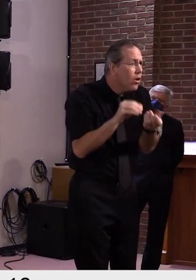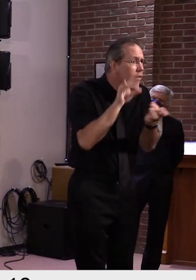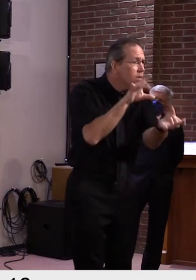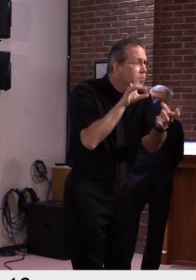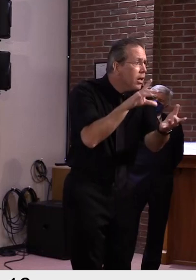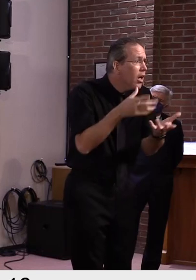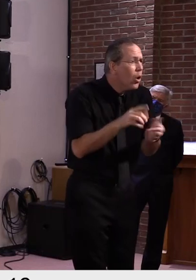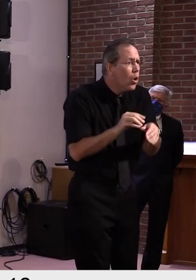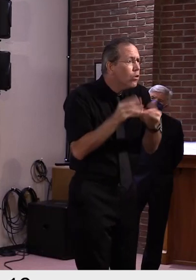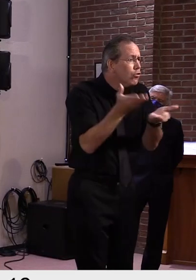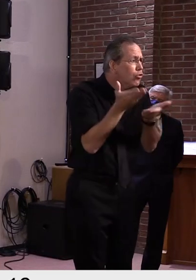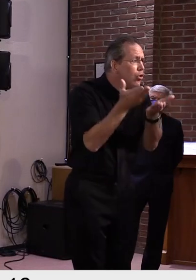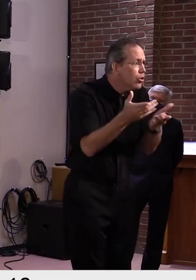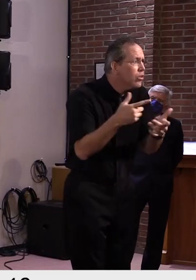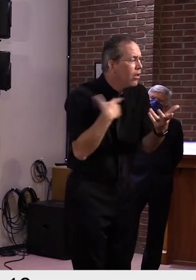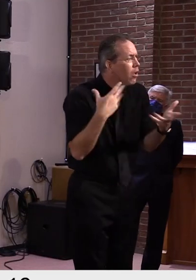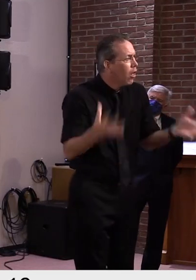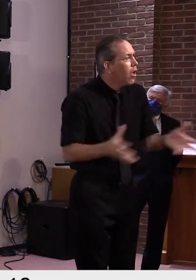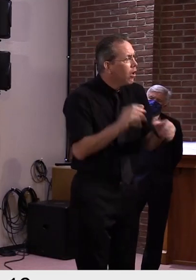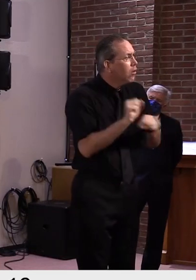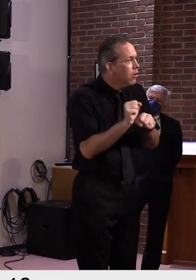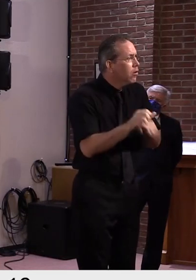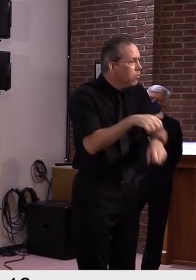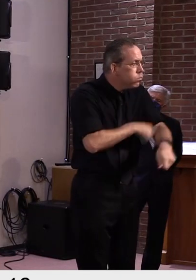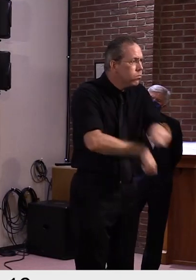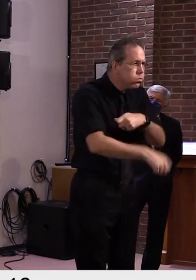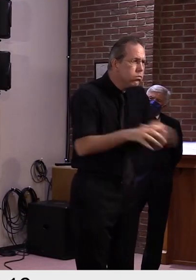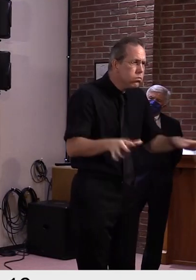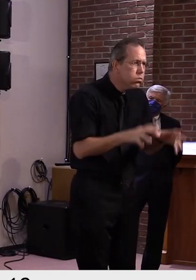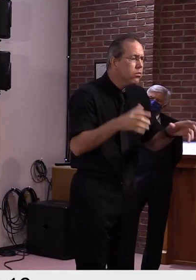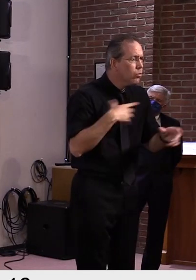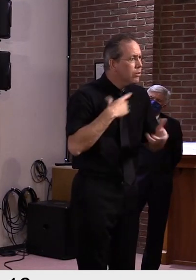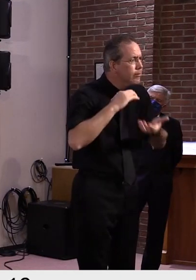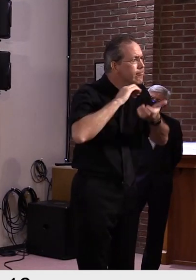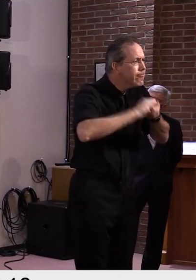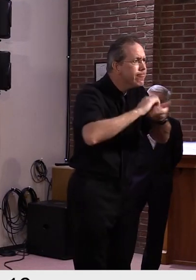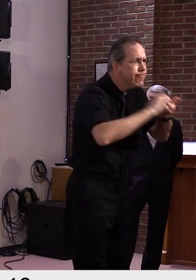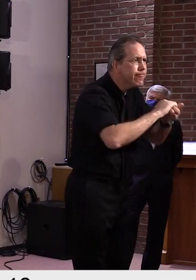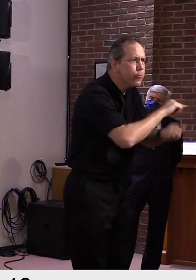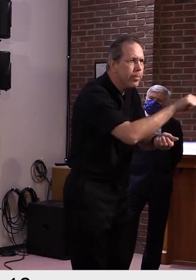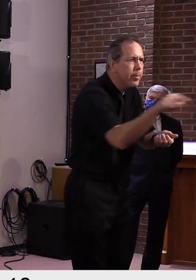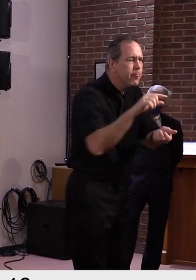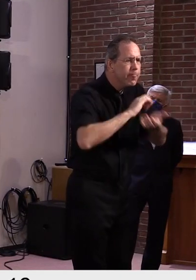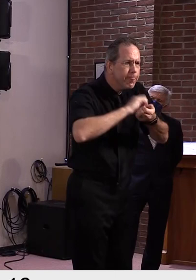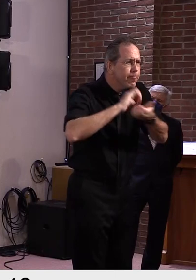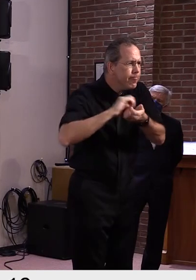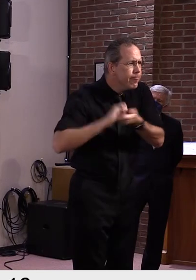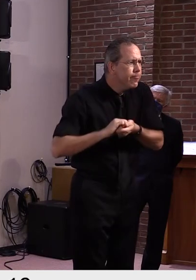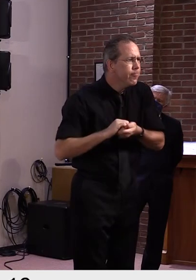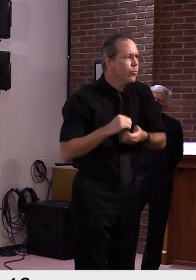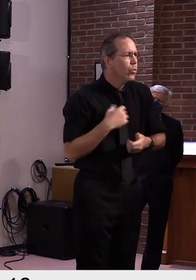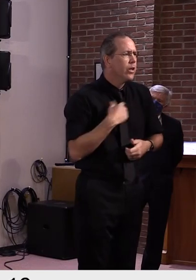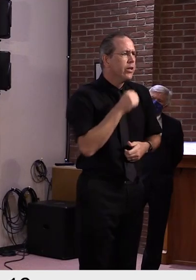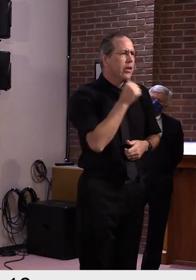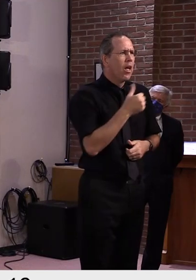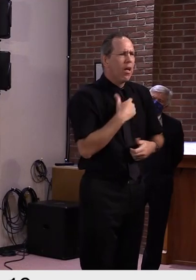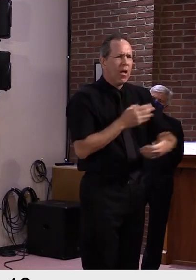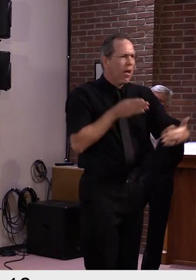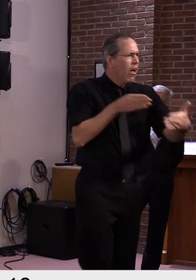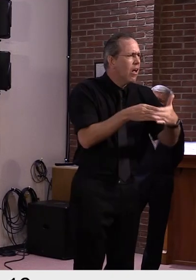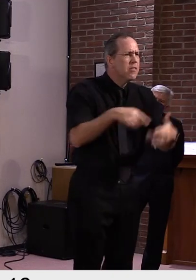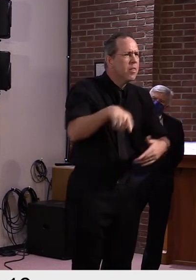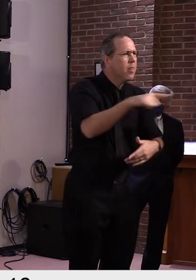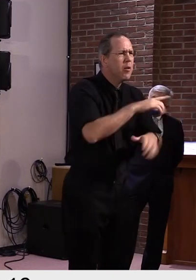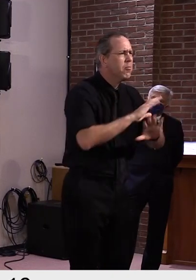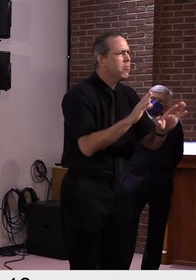because this is, shouldn't be, isn't from my standpoint and us versus them type of approach. We want to do what's right